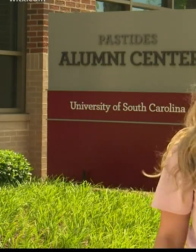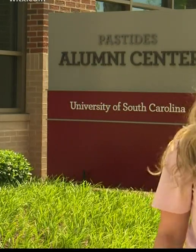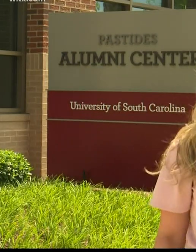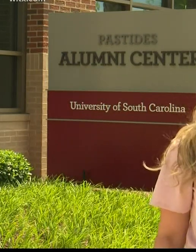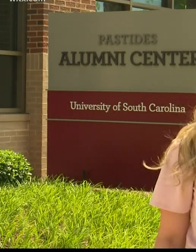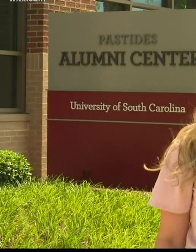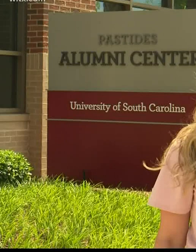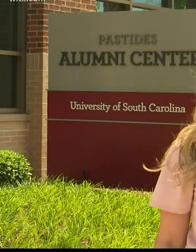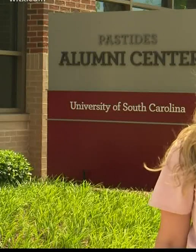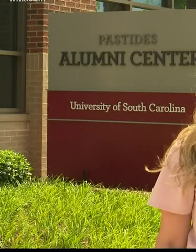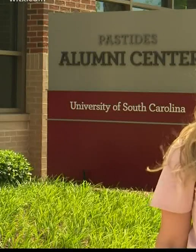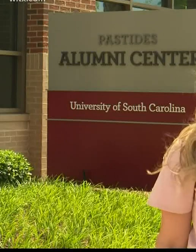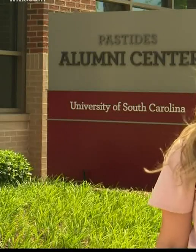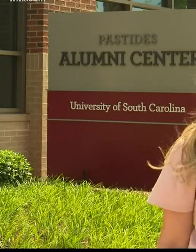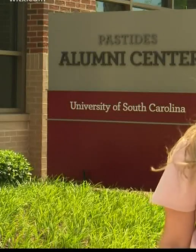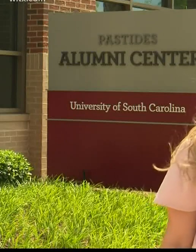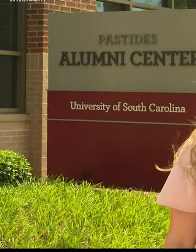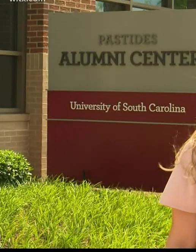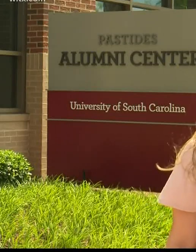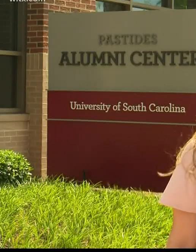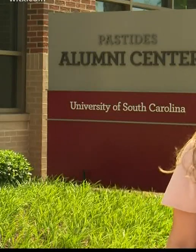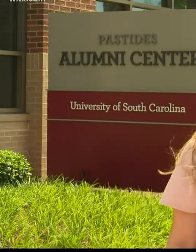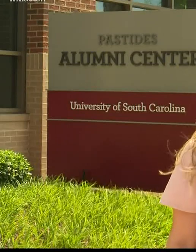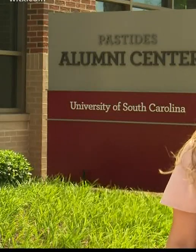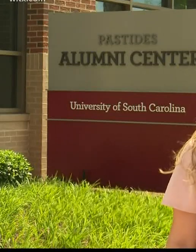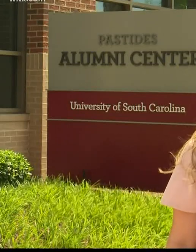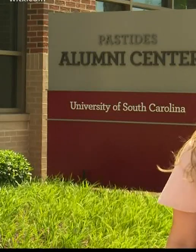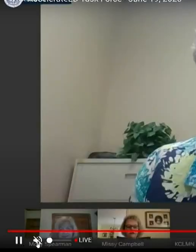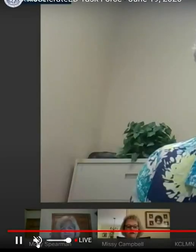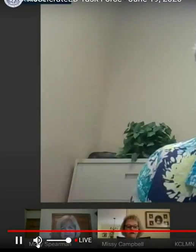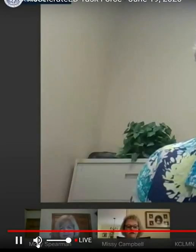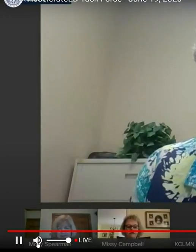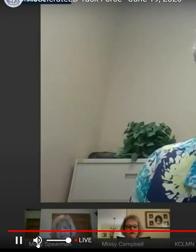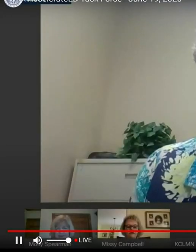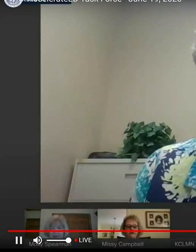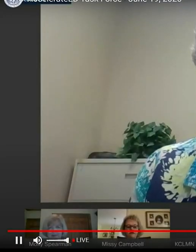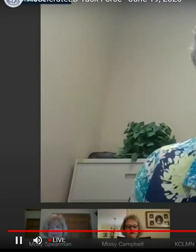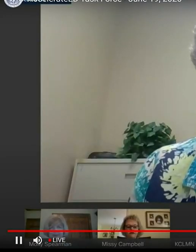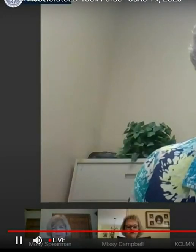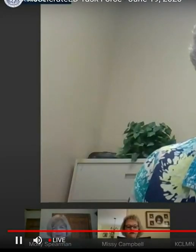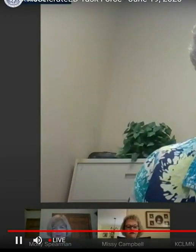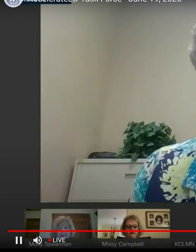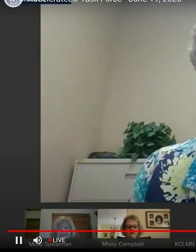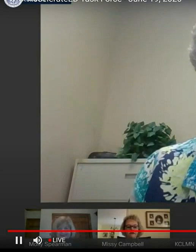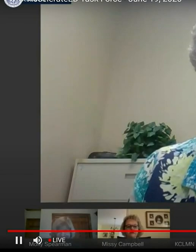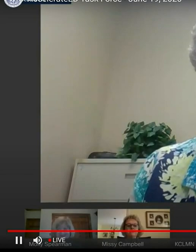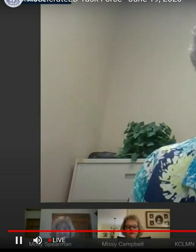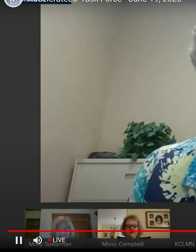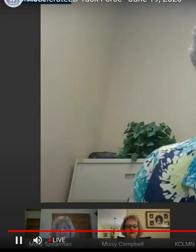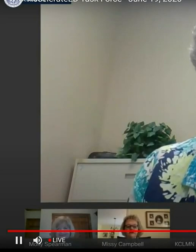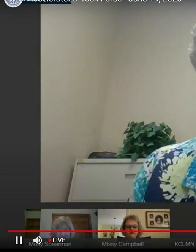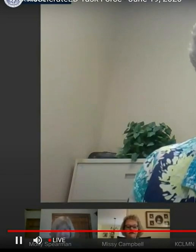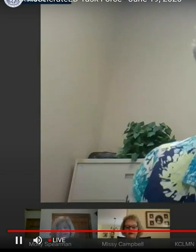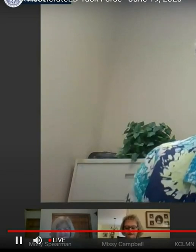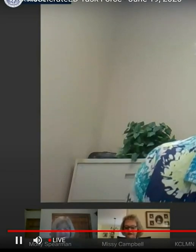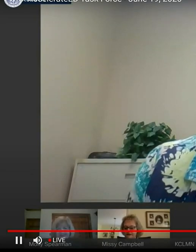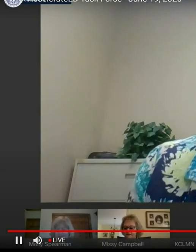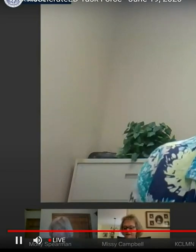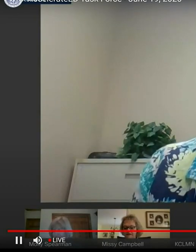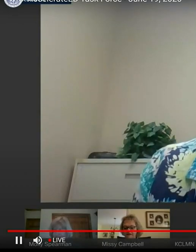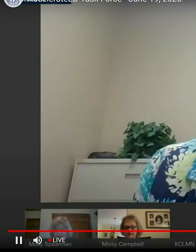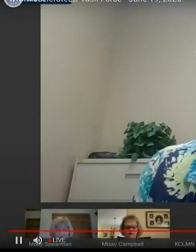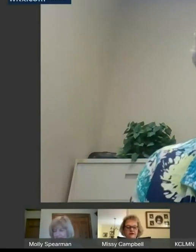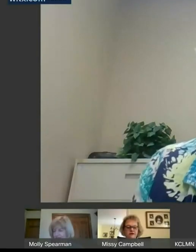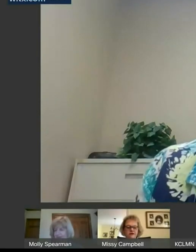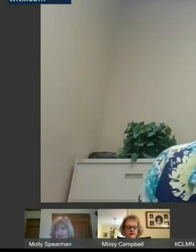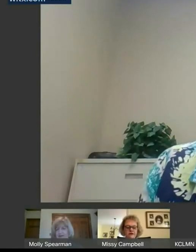operate while keeping everyone safe during the coronavirus pandemic. The task force has met 26 times virtually to develop guidelines